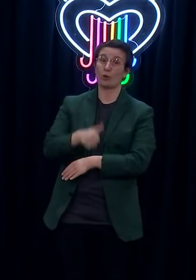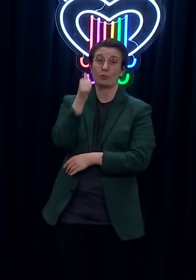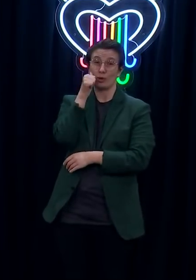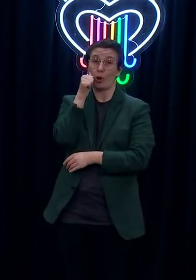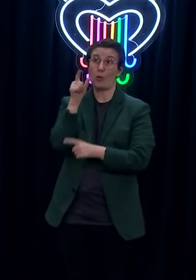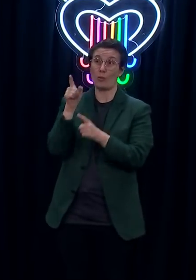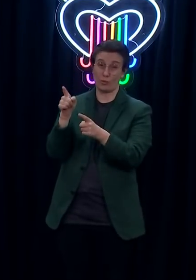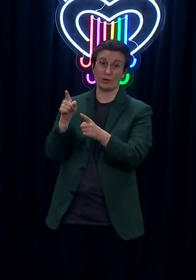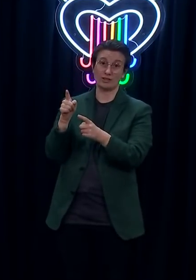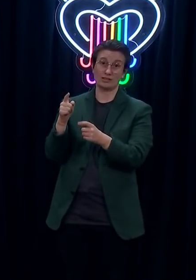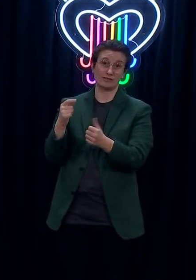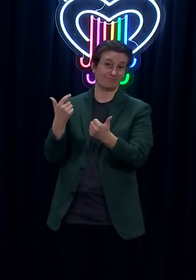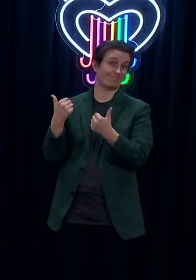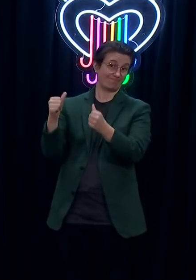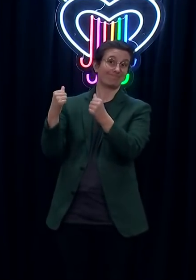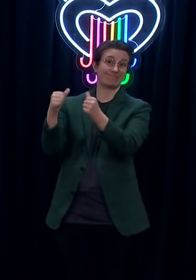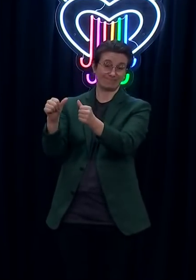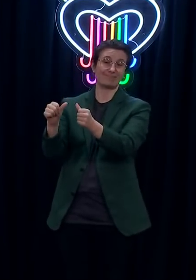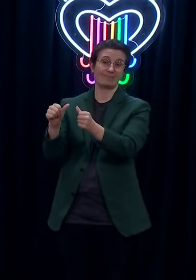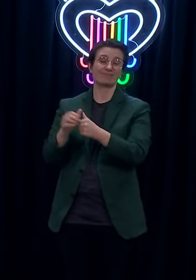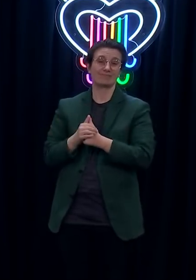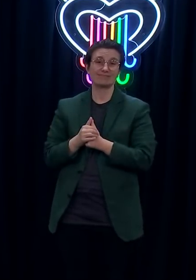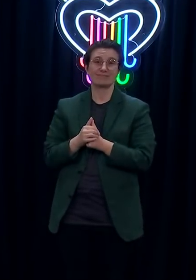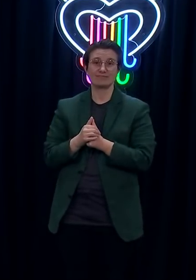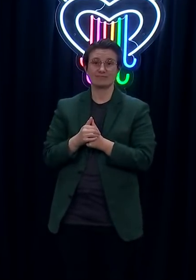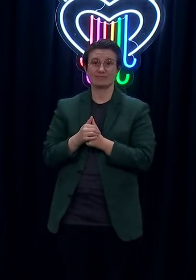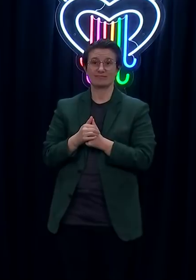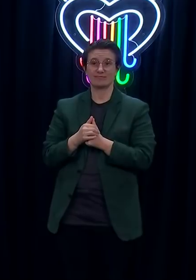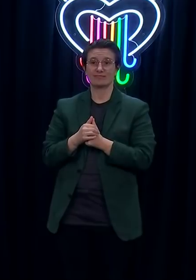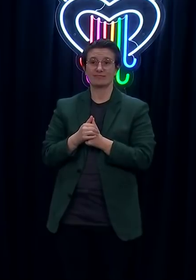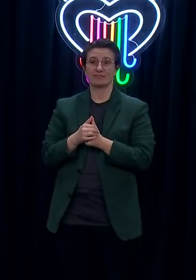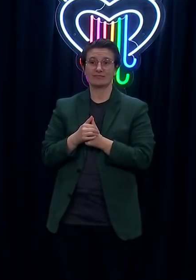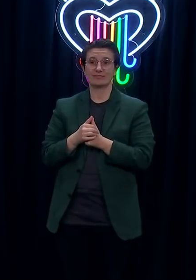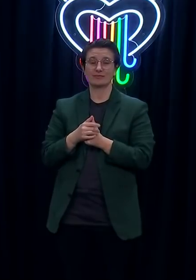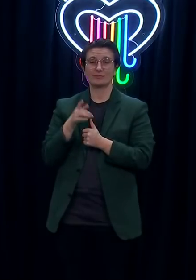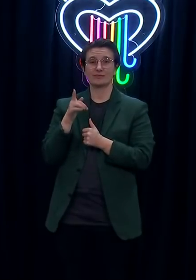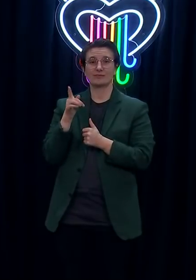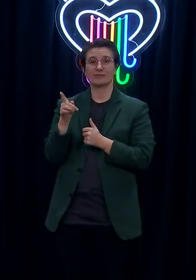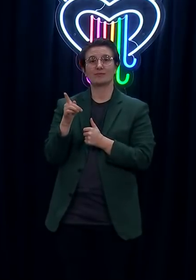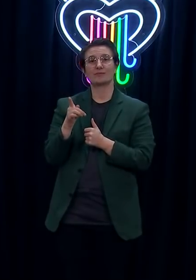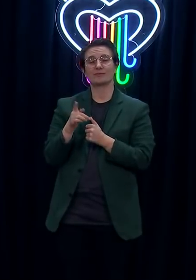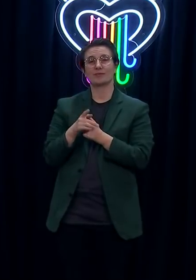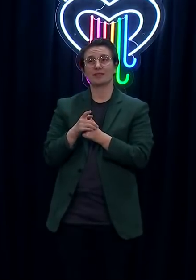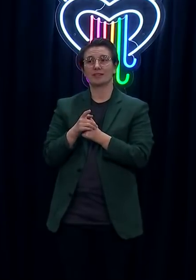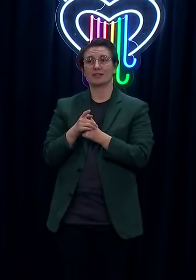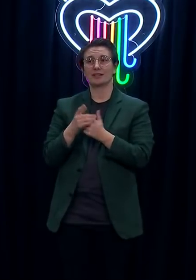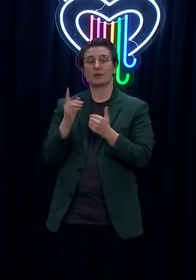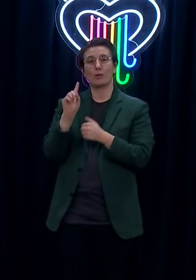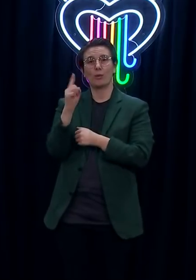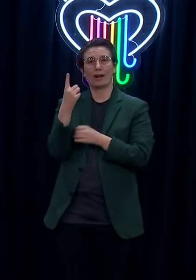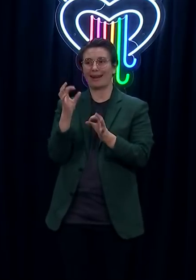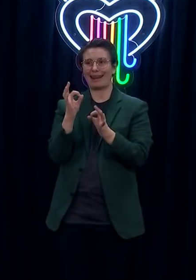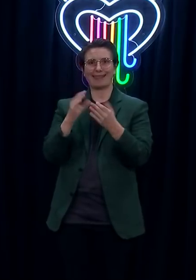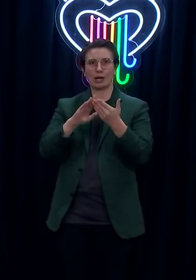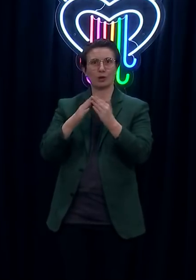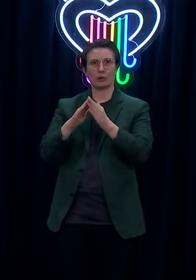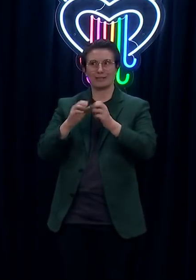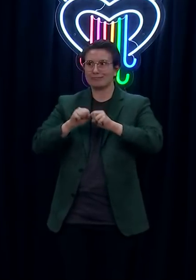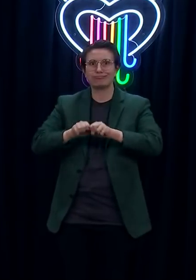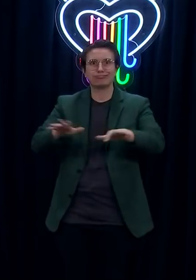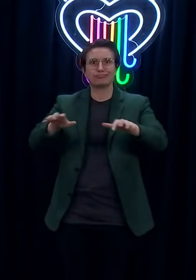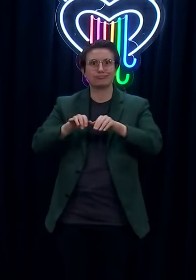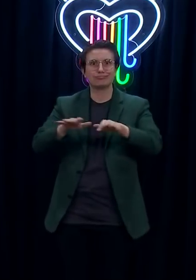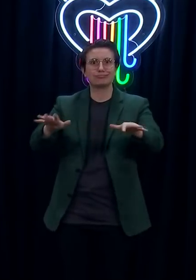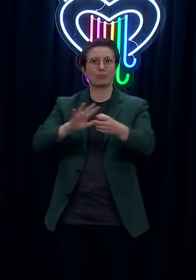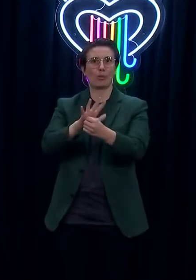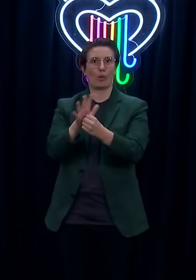that this outbreak, we do not have large-scale community transmission in Auckland, and that has been because of Level